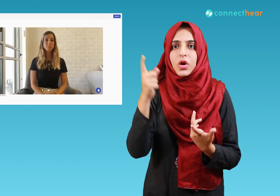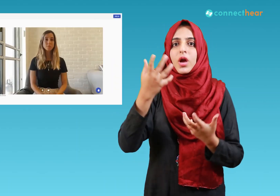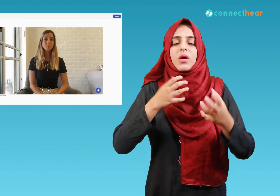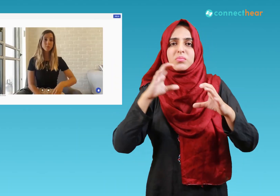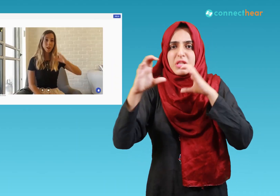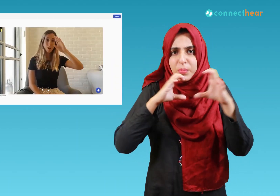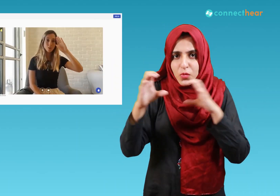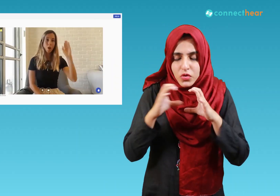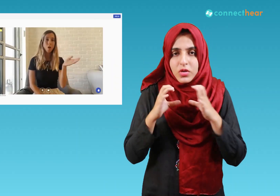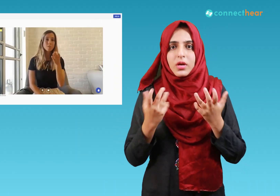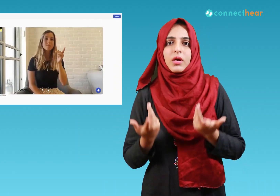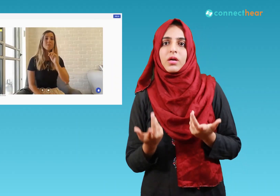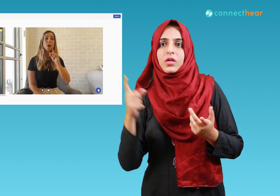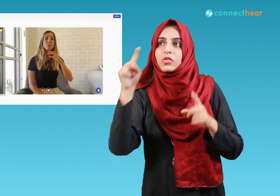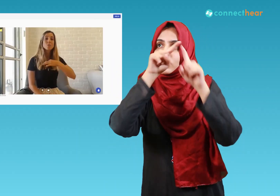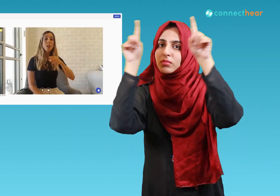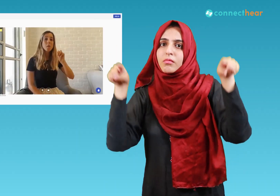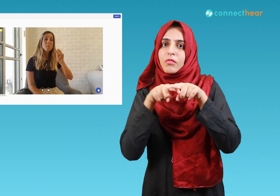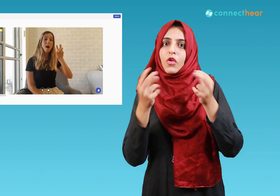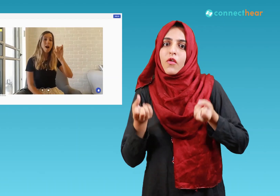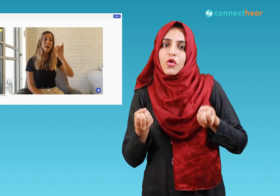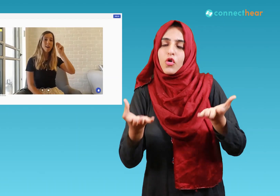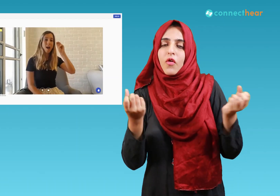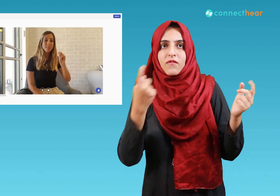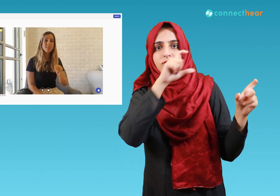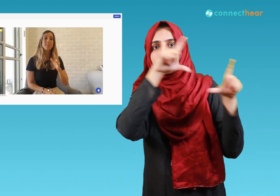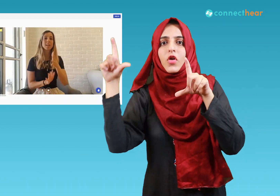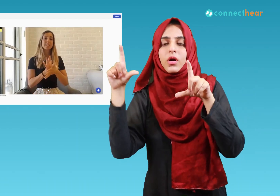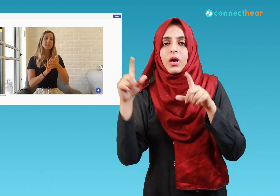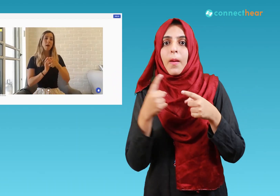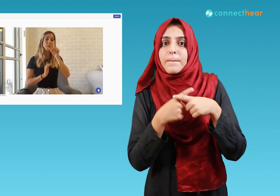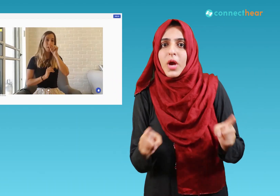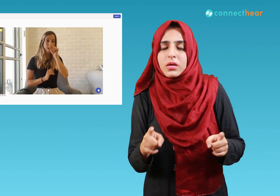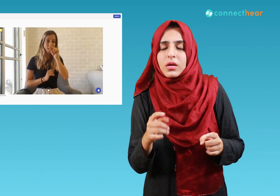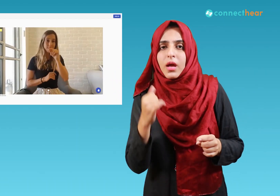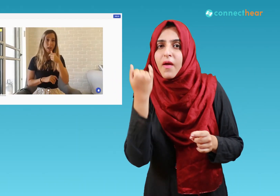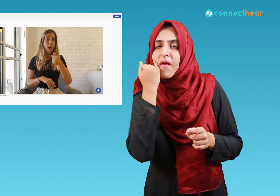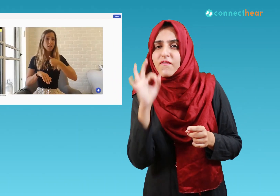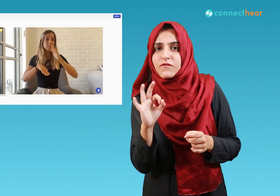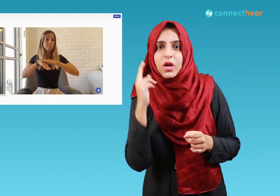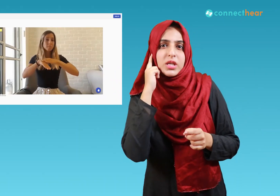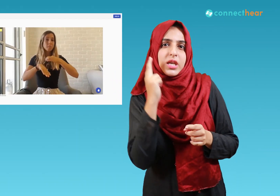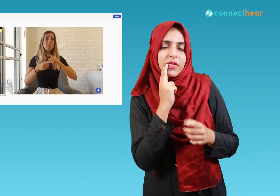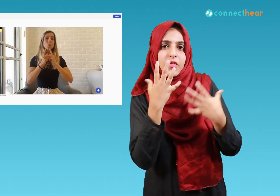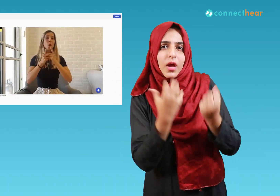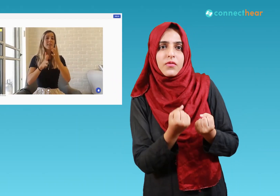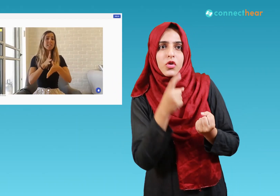now if what would happen if there are deaf people in the conference how would they know that this person